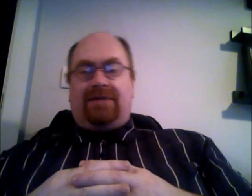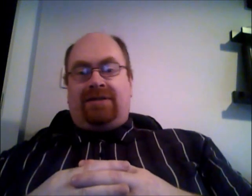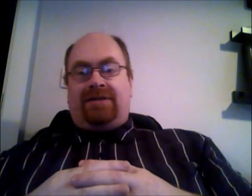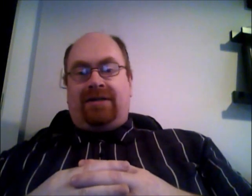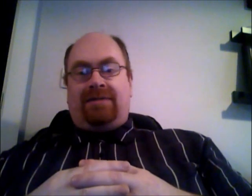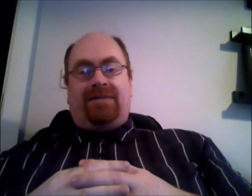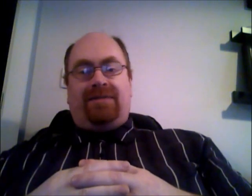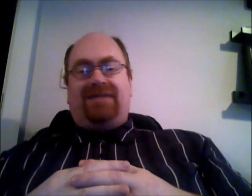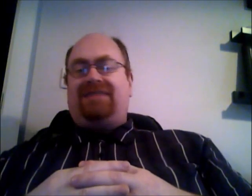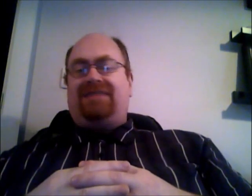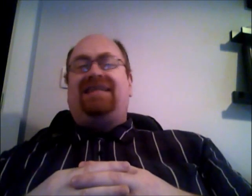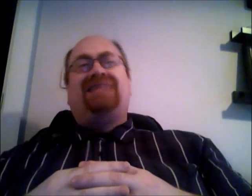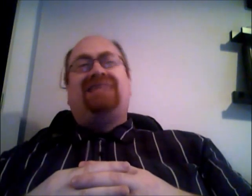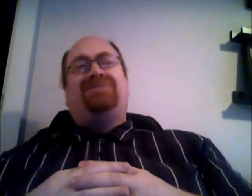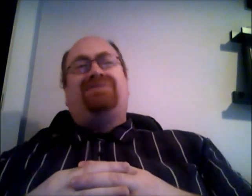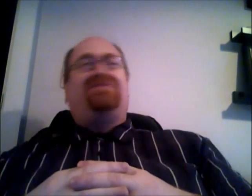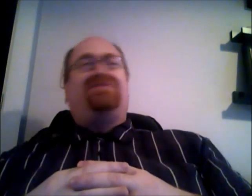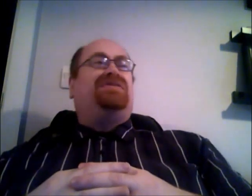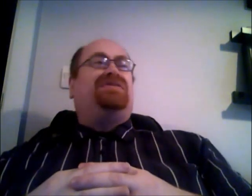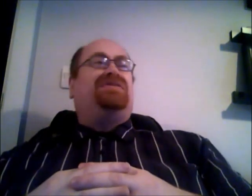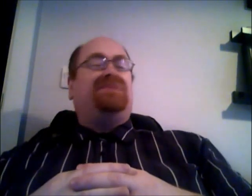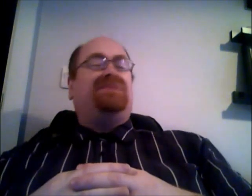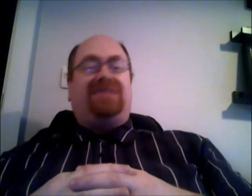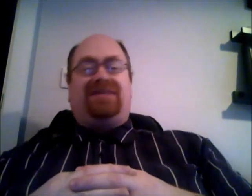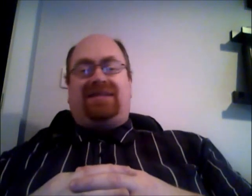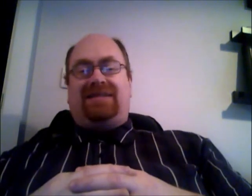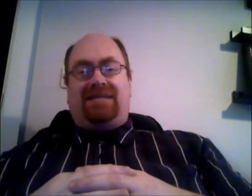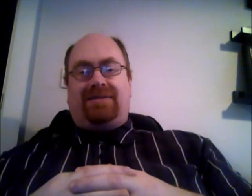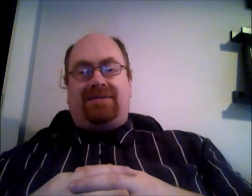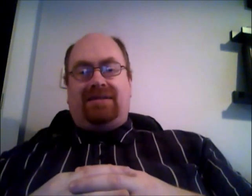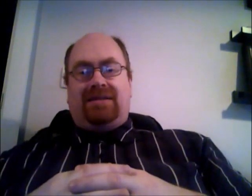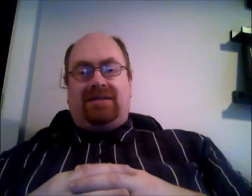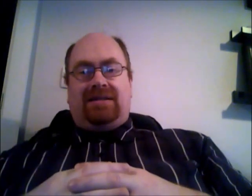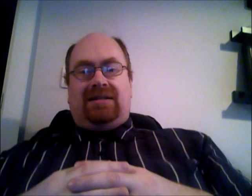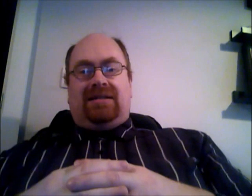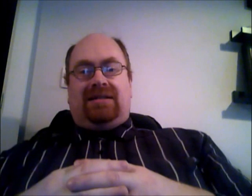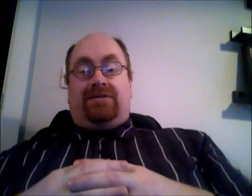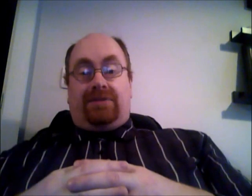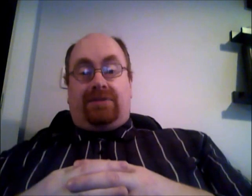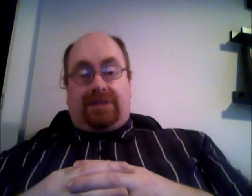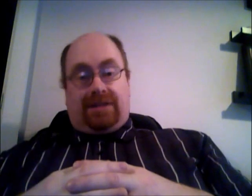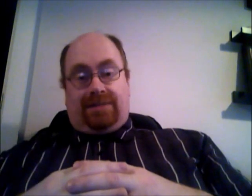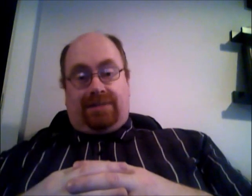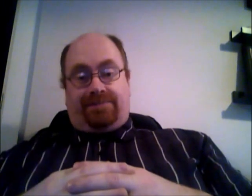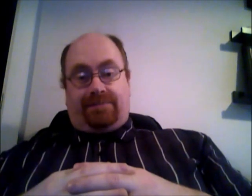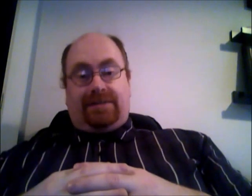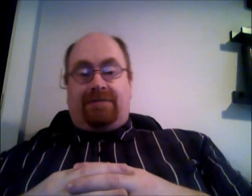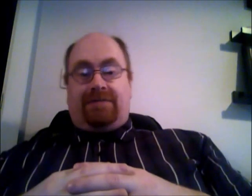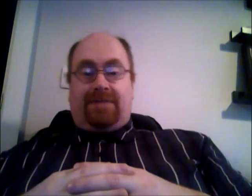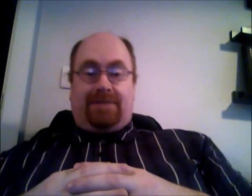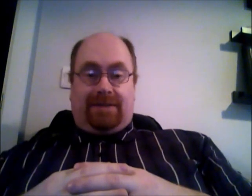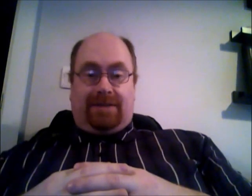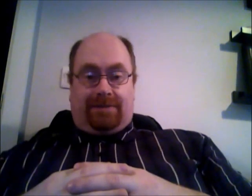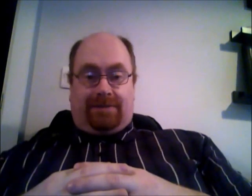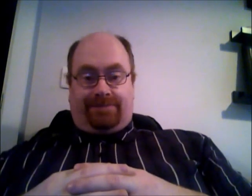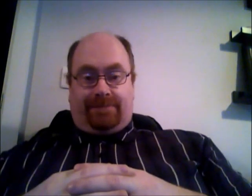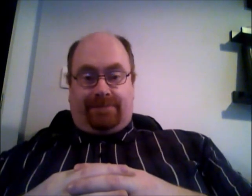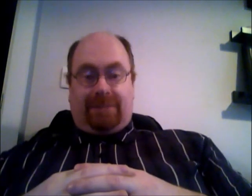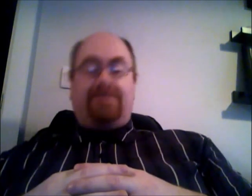talking about because they were desperate to get some good news on the table unfortunately everybody believed them everybody